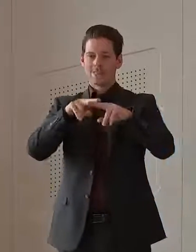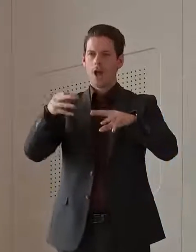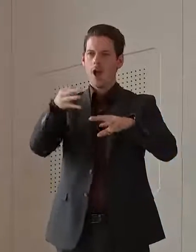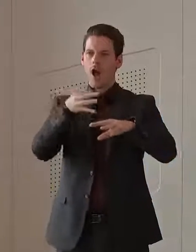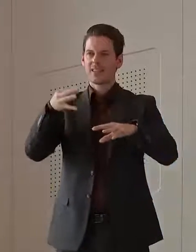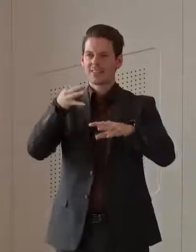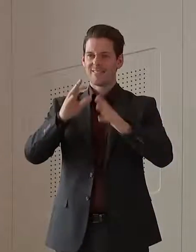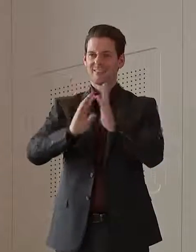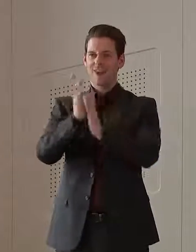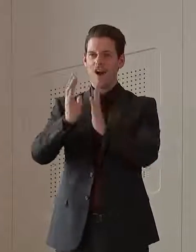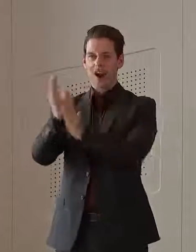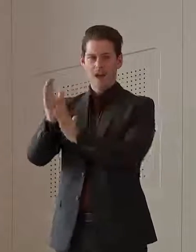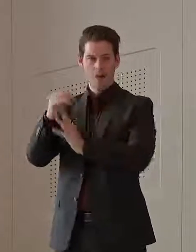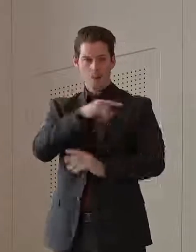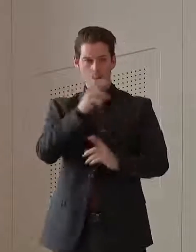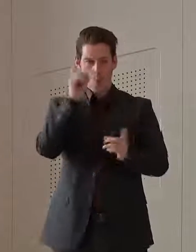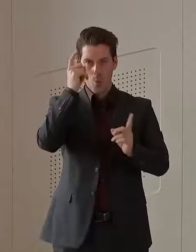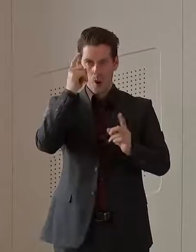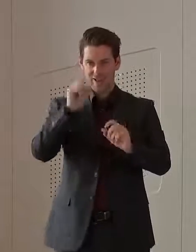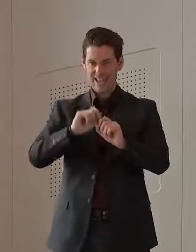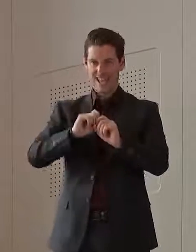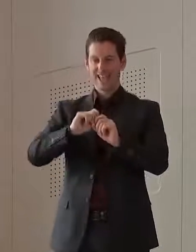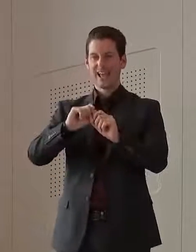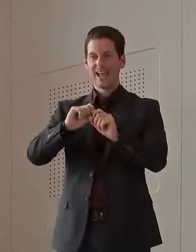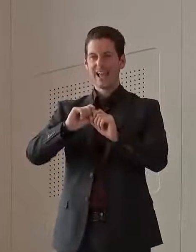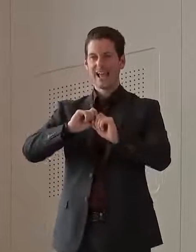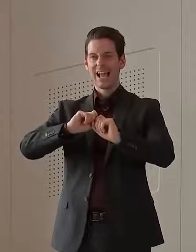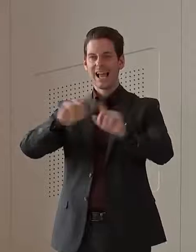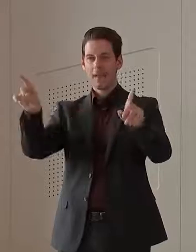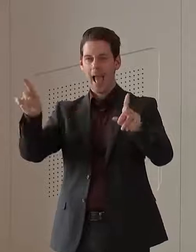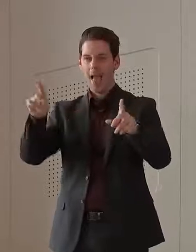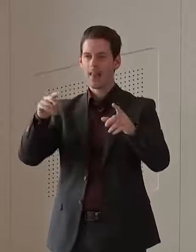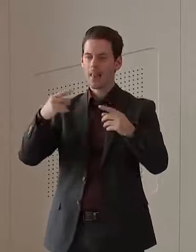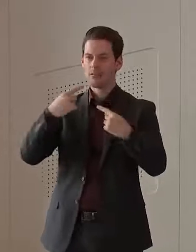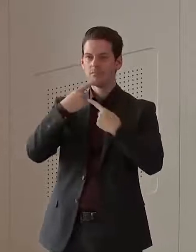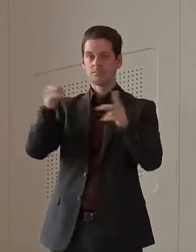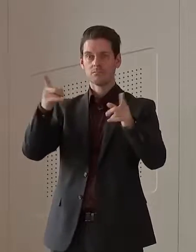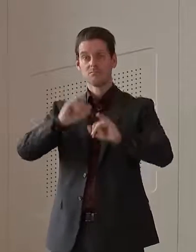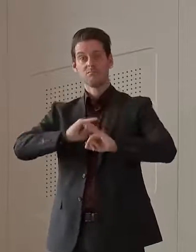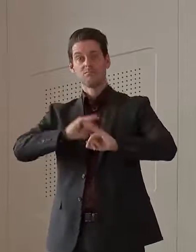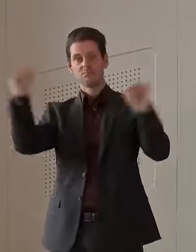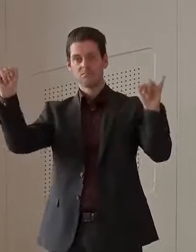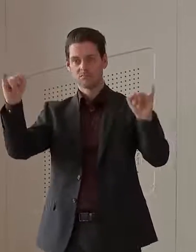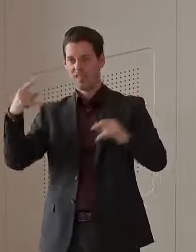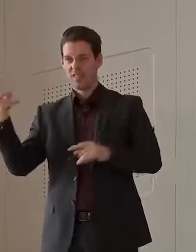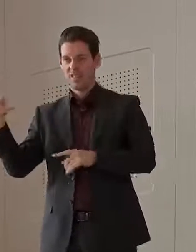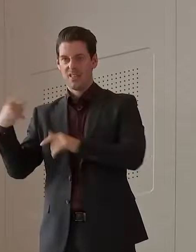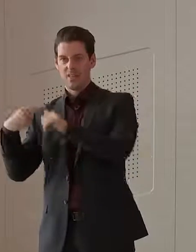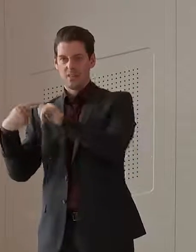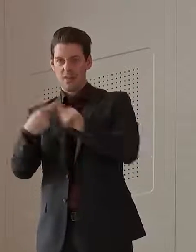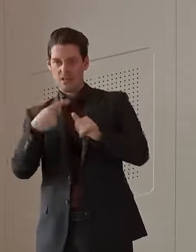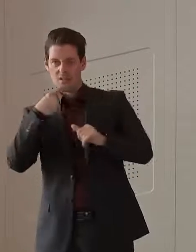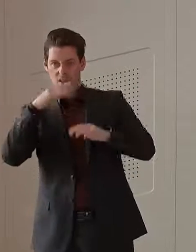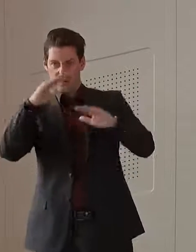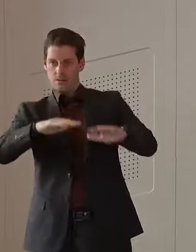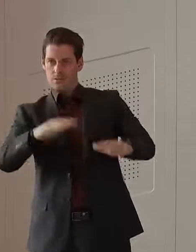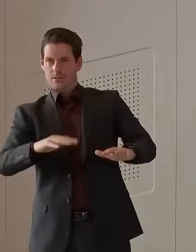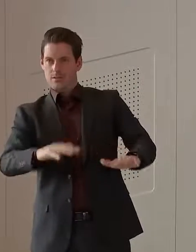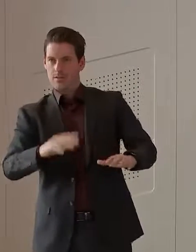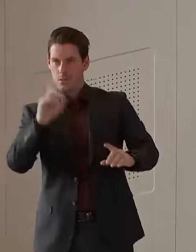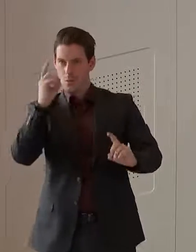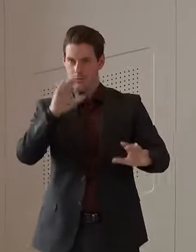concern you that there was emails with top bureaucrats that looked to be watering down public messages during that disaster? Yes, I got briefed on that yesterday,